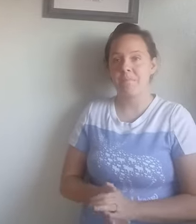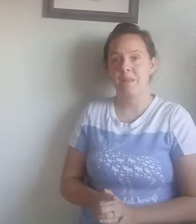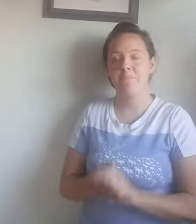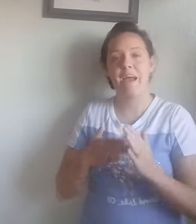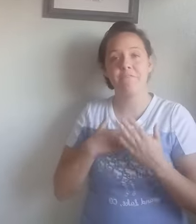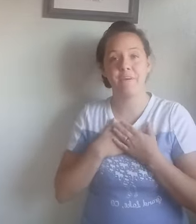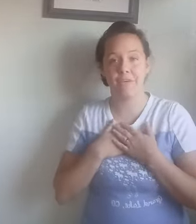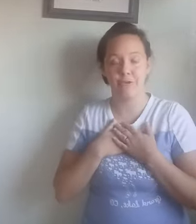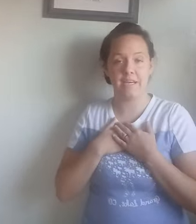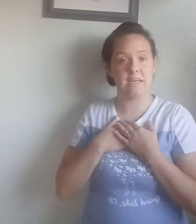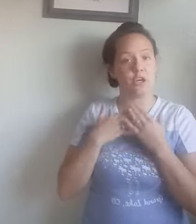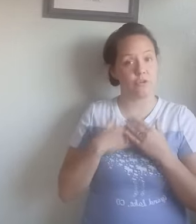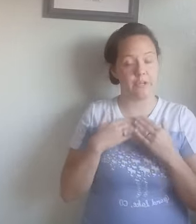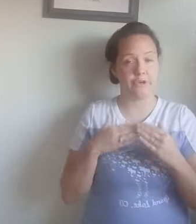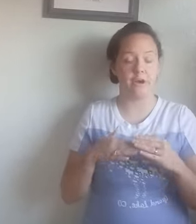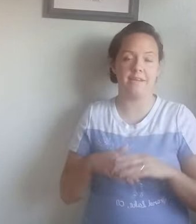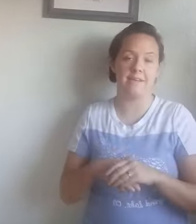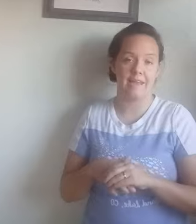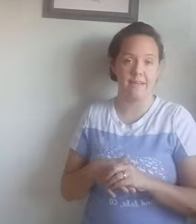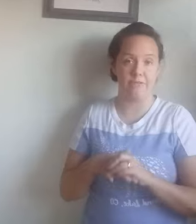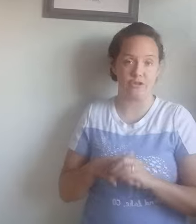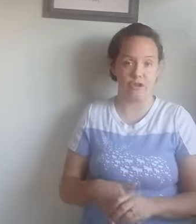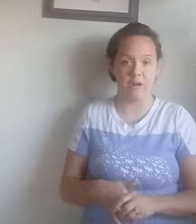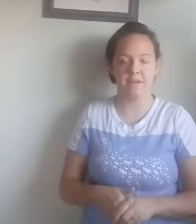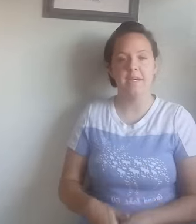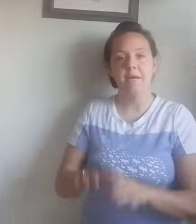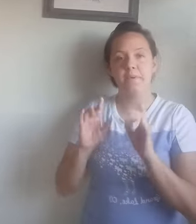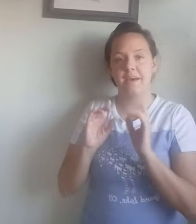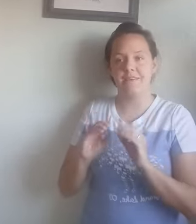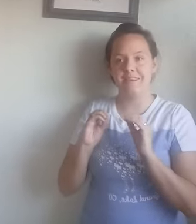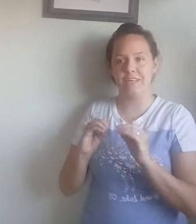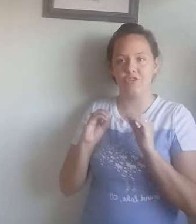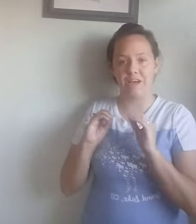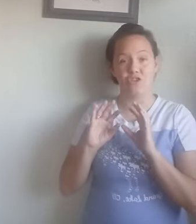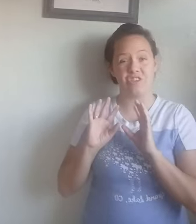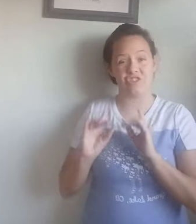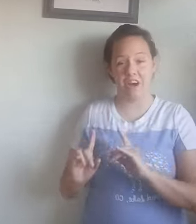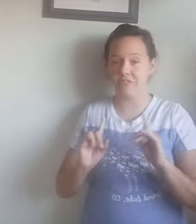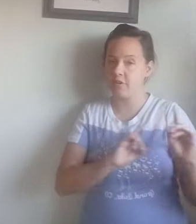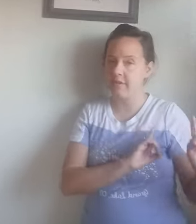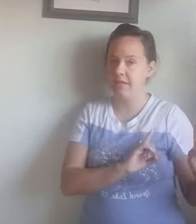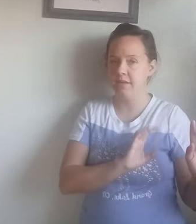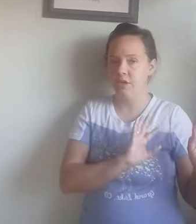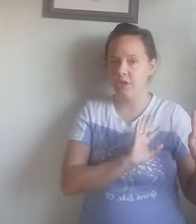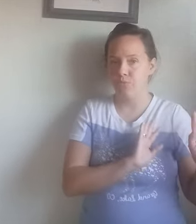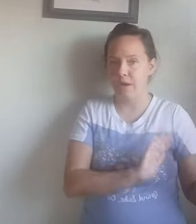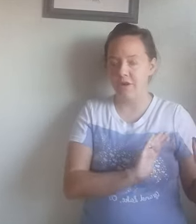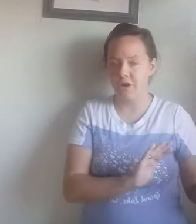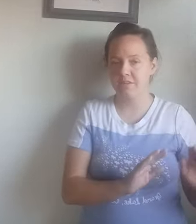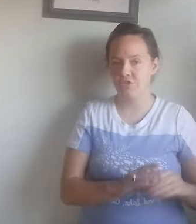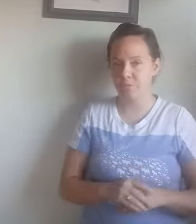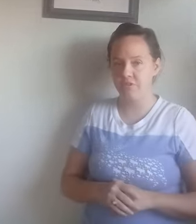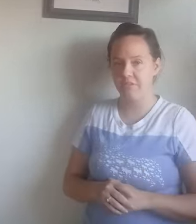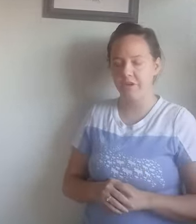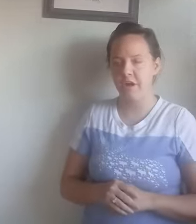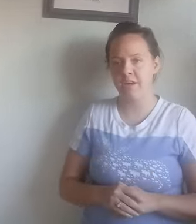My favorite acrylic yarn is I Love This Yarn because it is actually softer than Red Heart Super Safer Yarn.